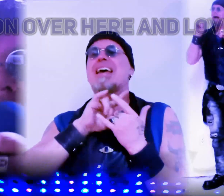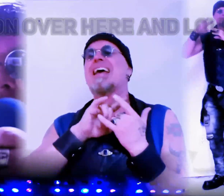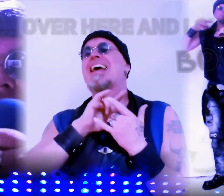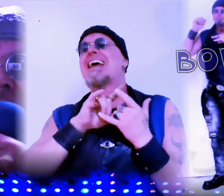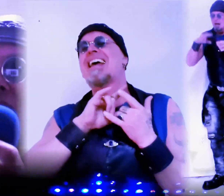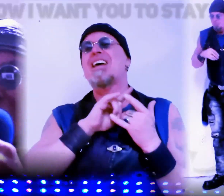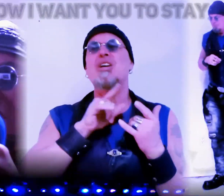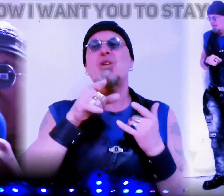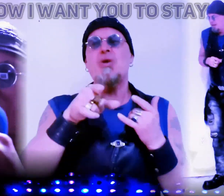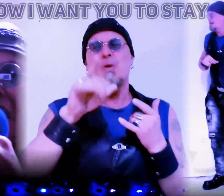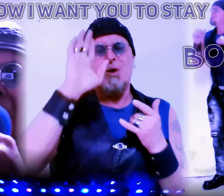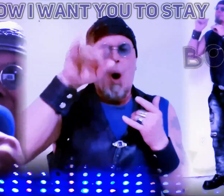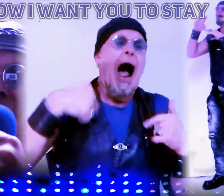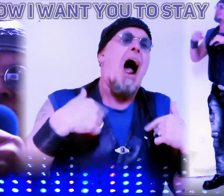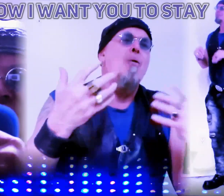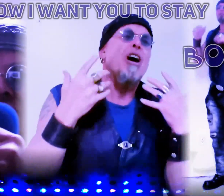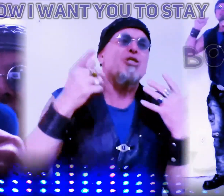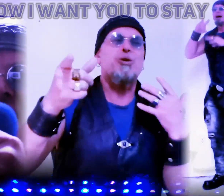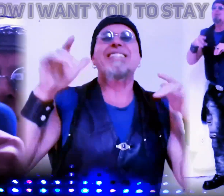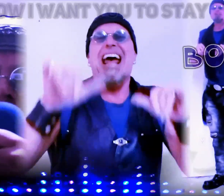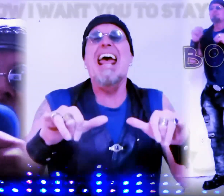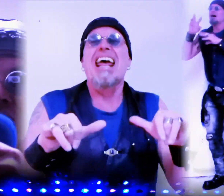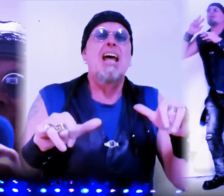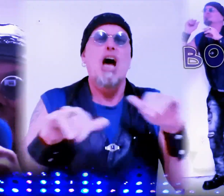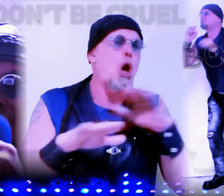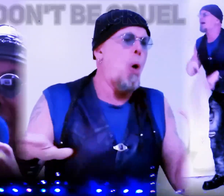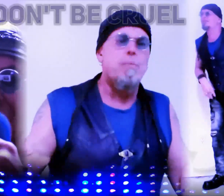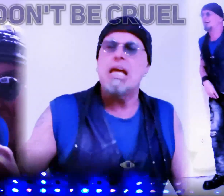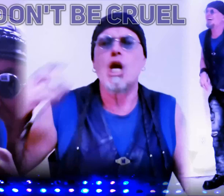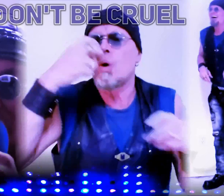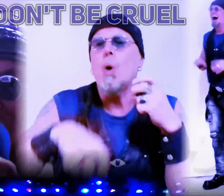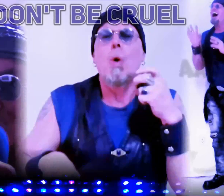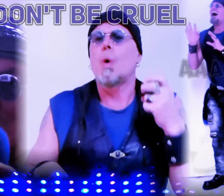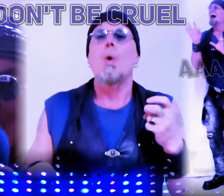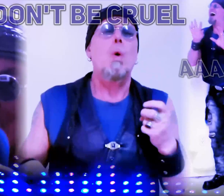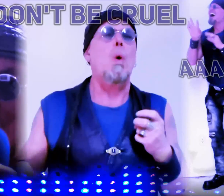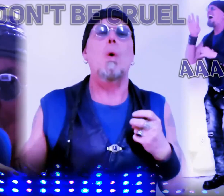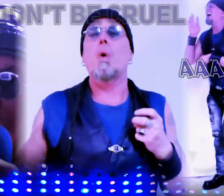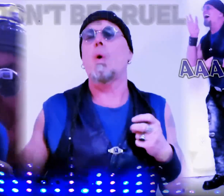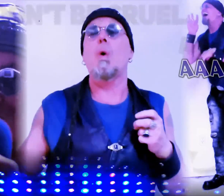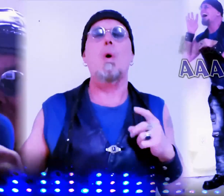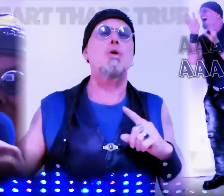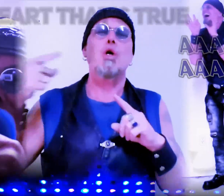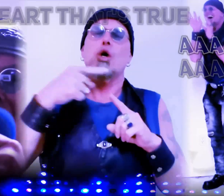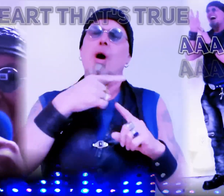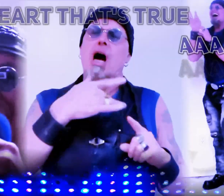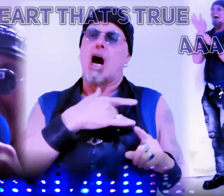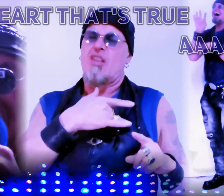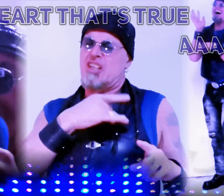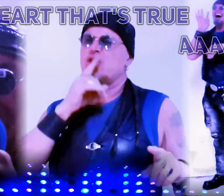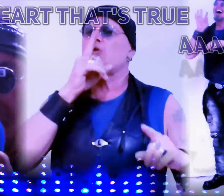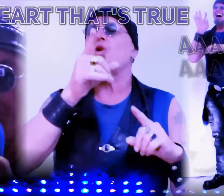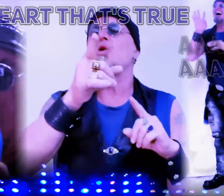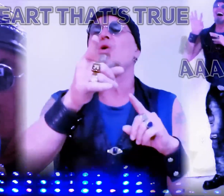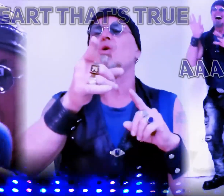me. You know I want you to stay. Don't be cruel to a heart that's true.